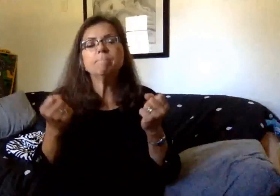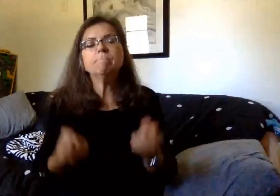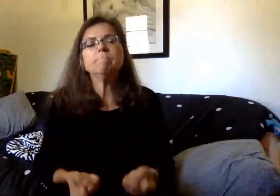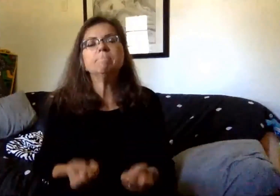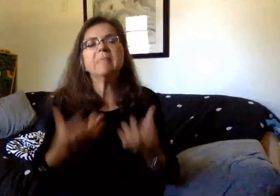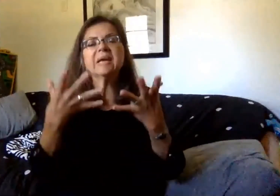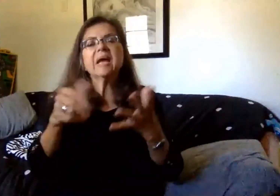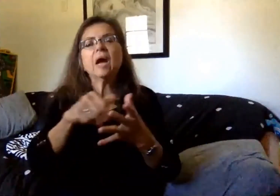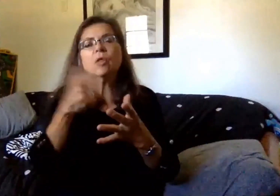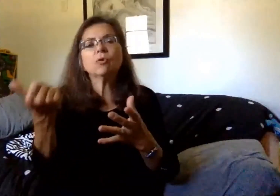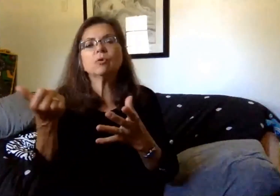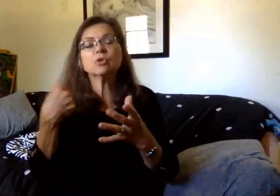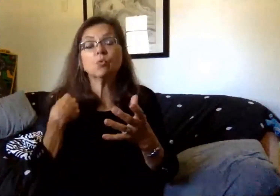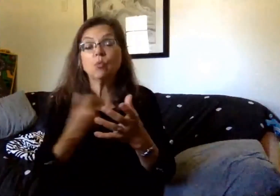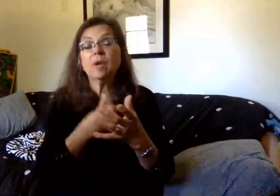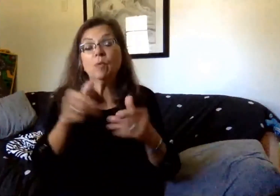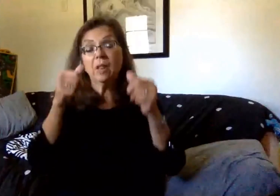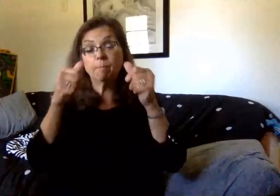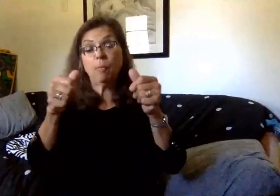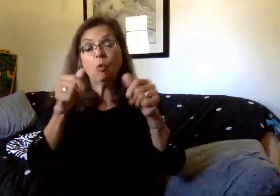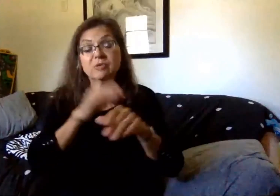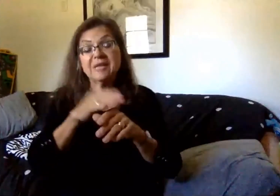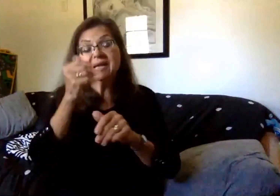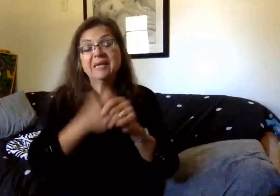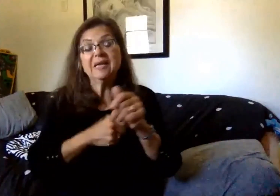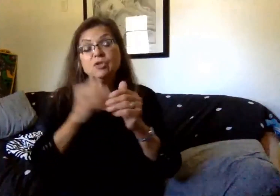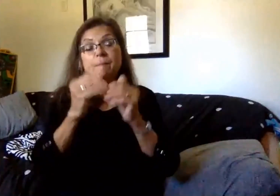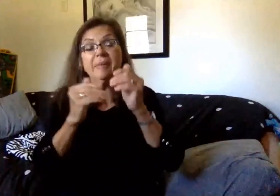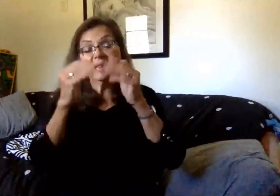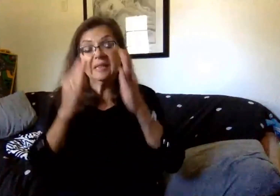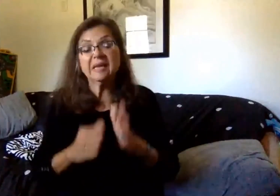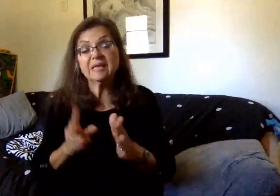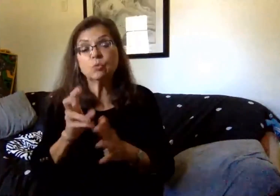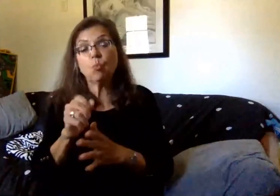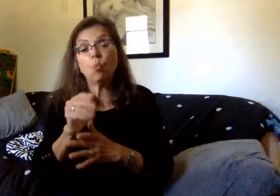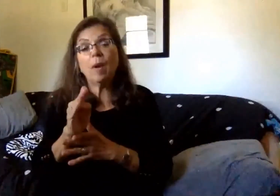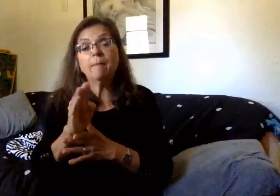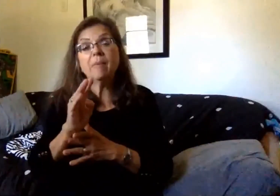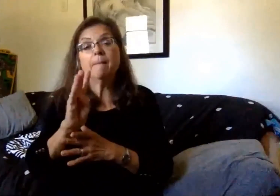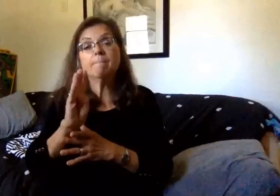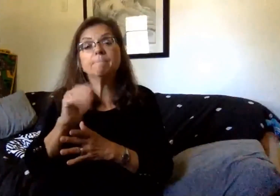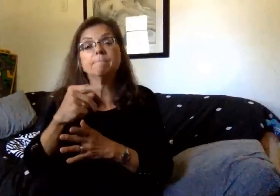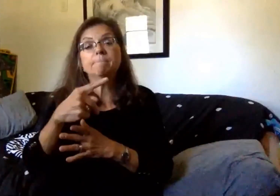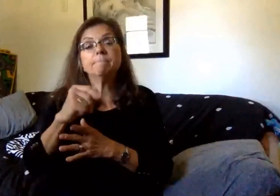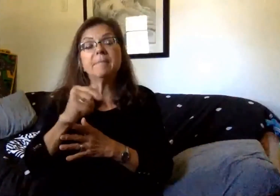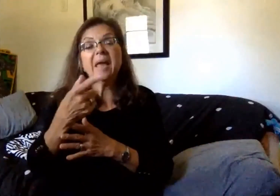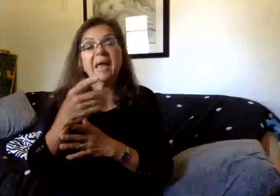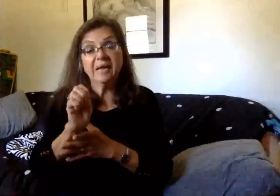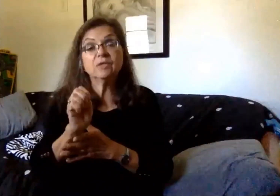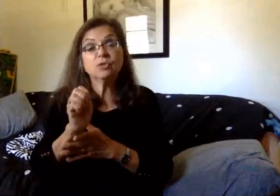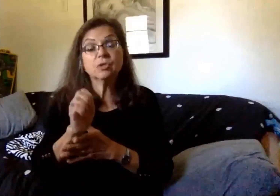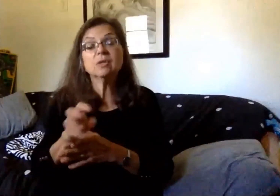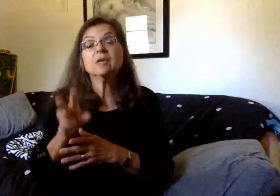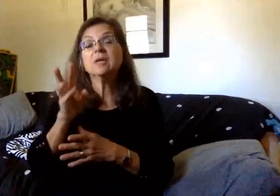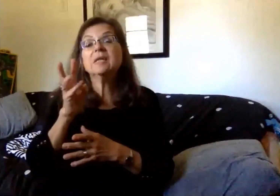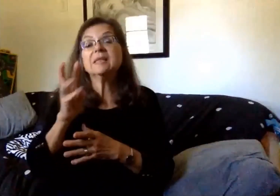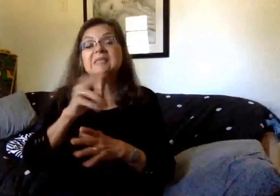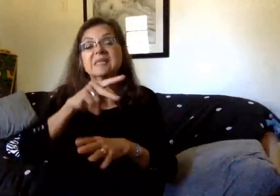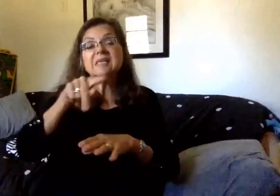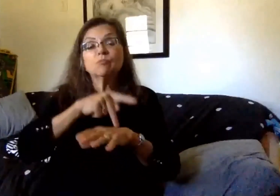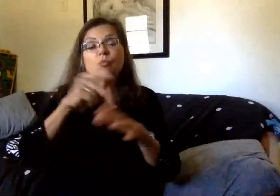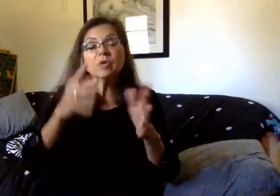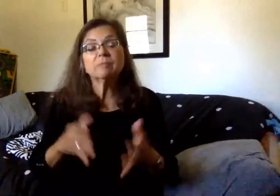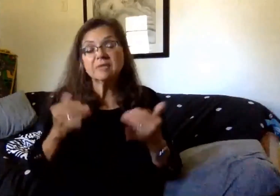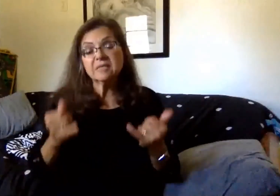will be posted on each disability webpage over the coming days. The six principals are currently collaborating